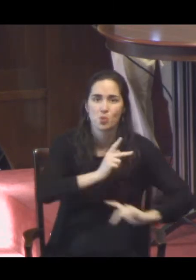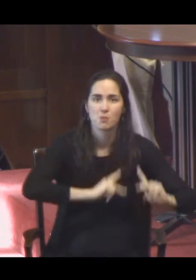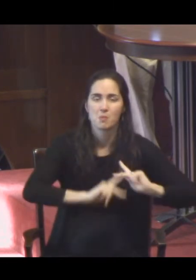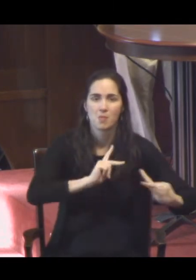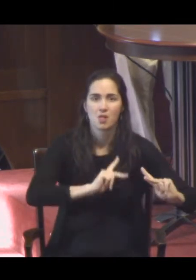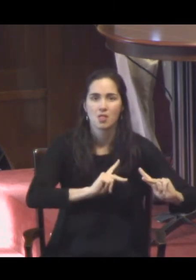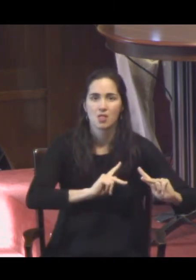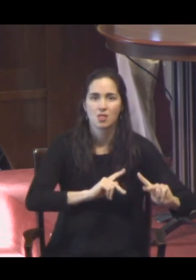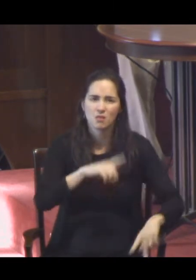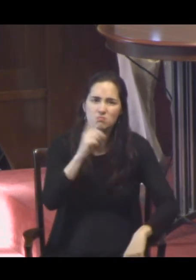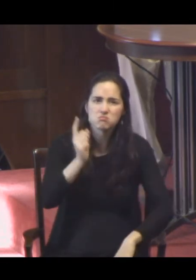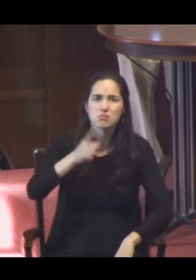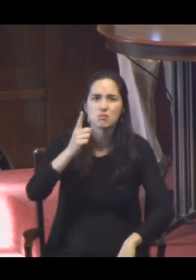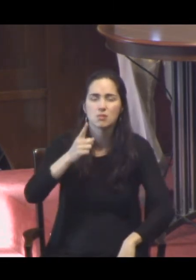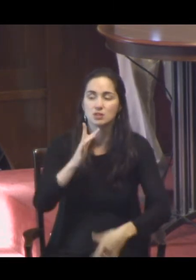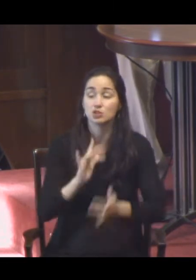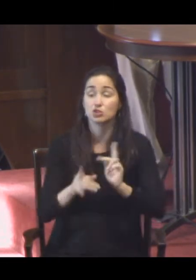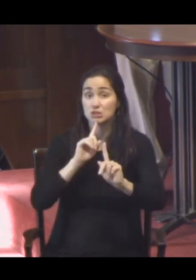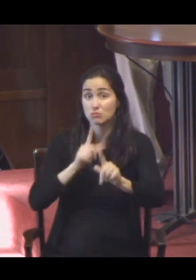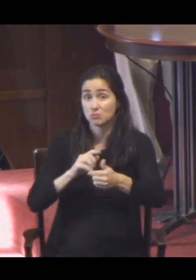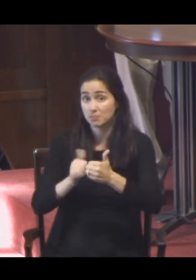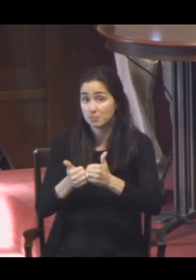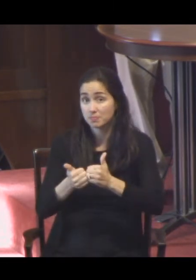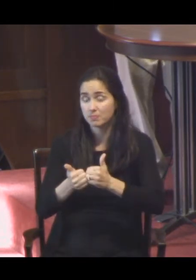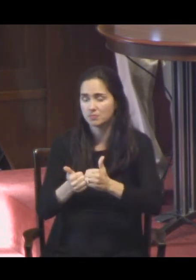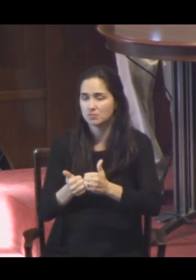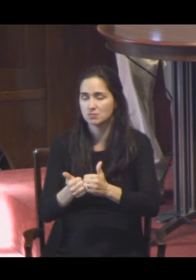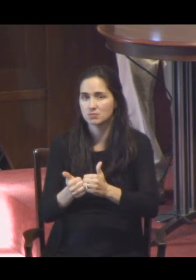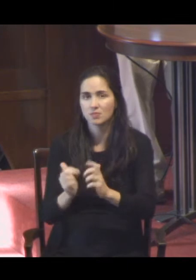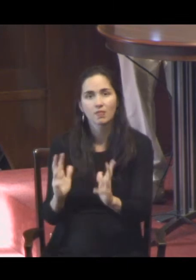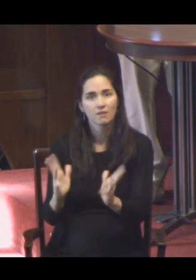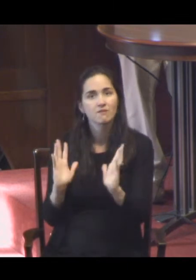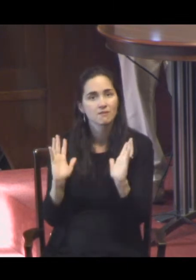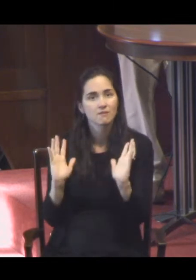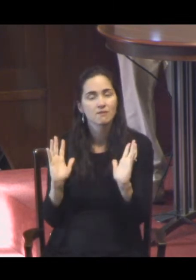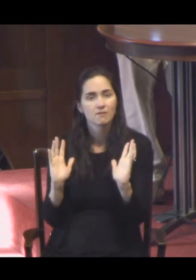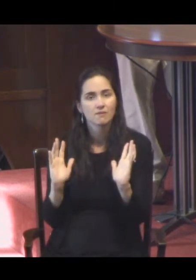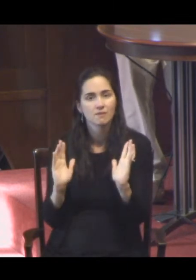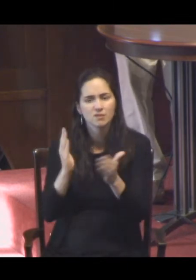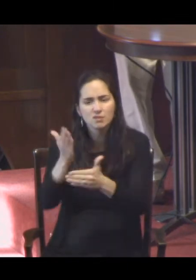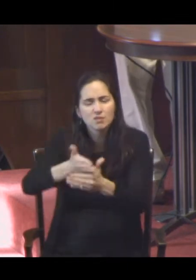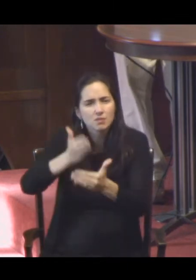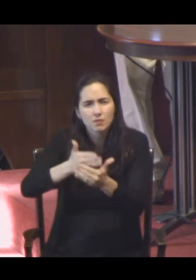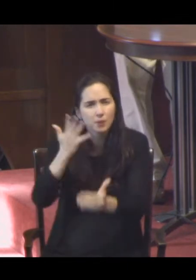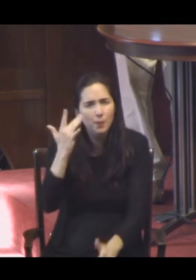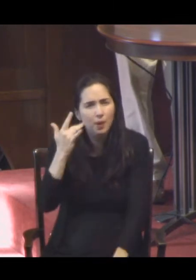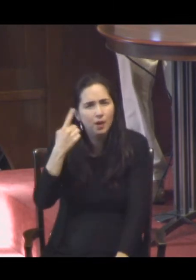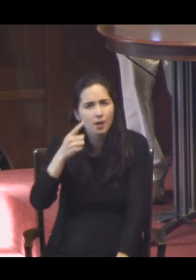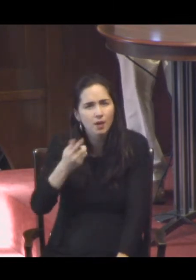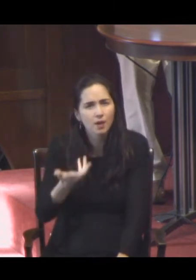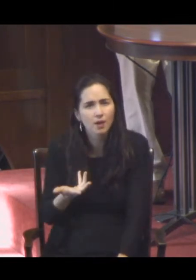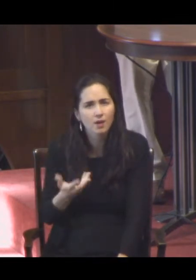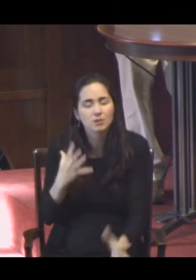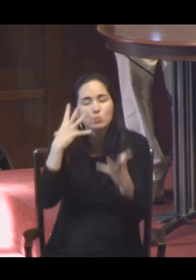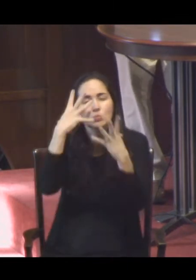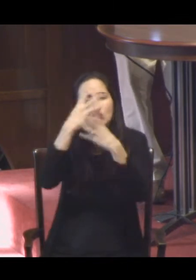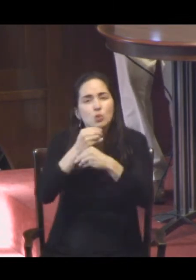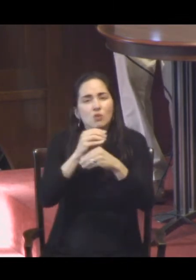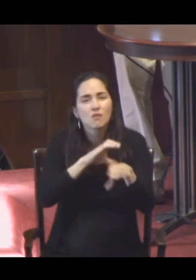scolding her. But Jesus said, let her alone. Why do you bother her? She has done a beautiful thing to me.